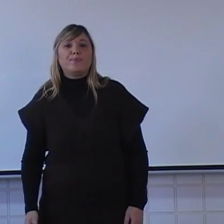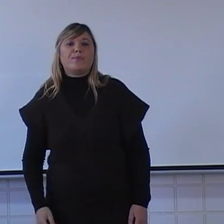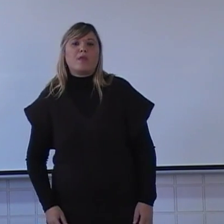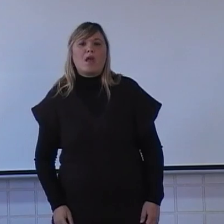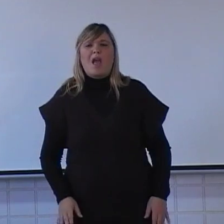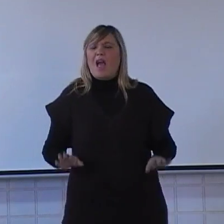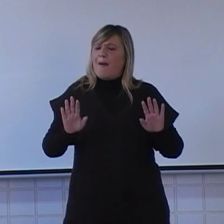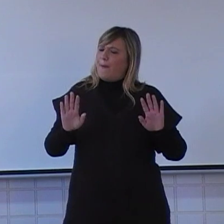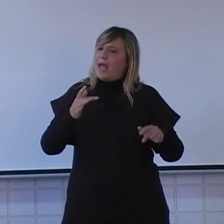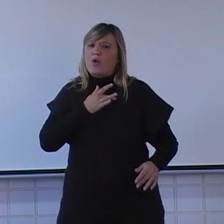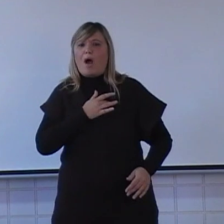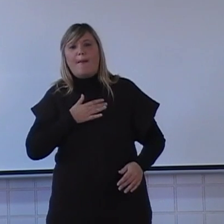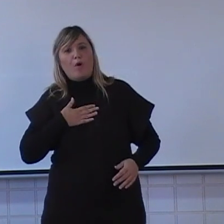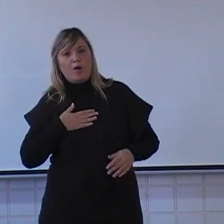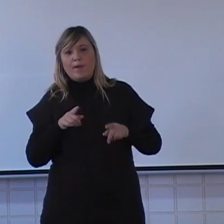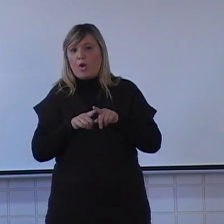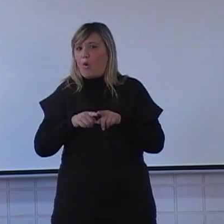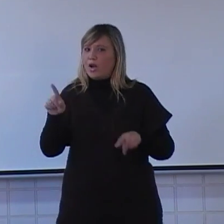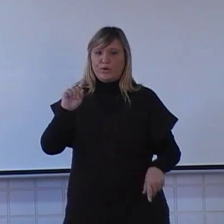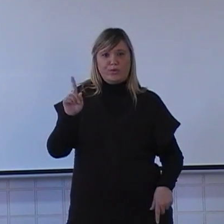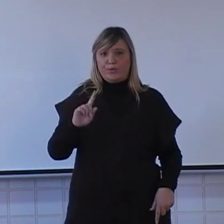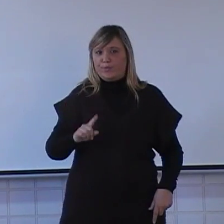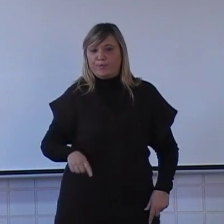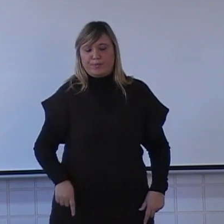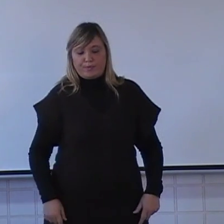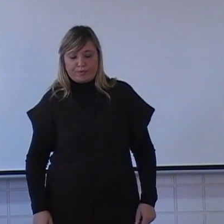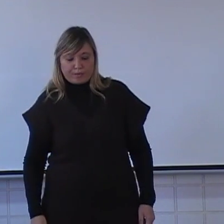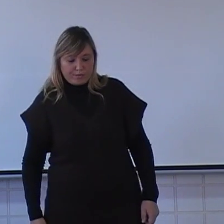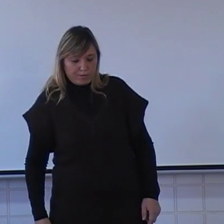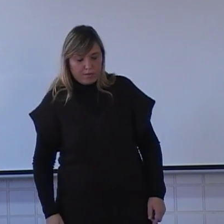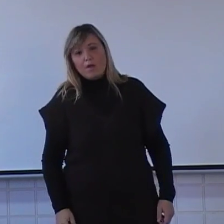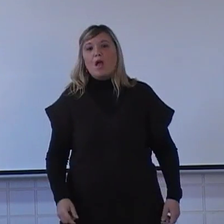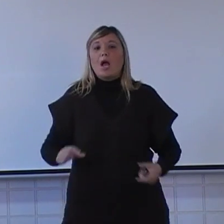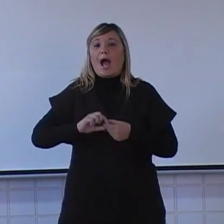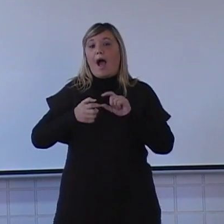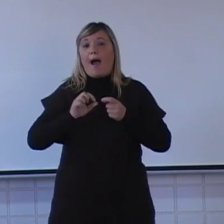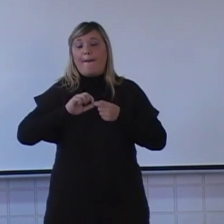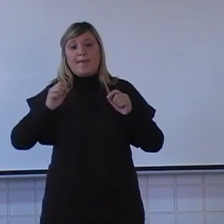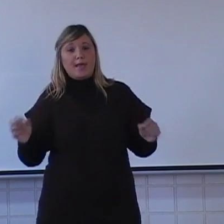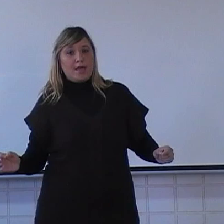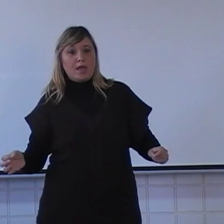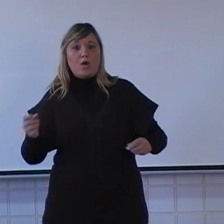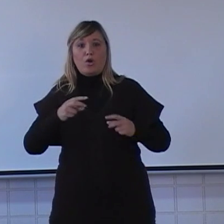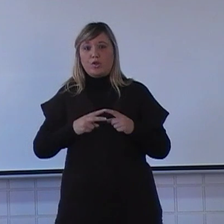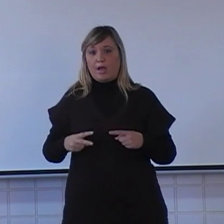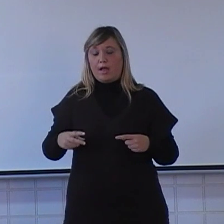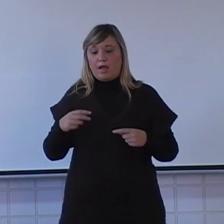and my love is the same. If I want you to meet the world,